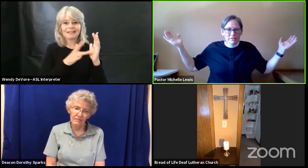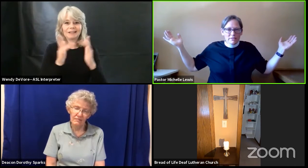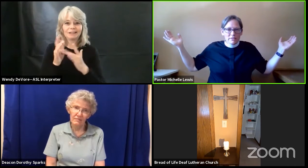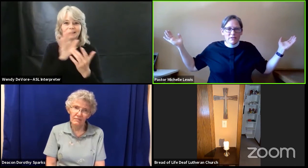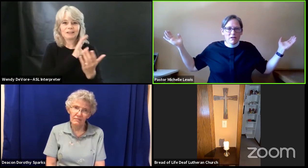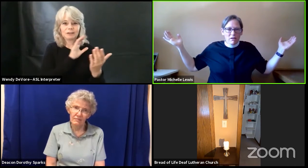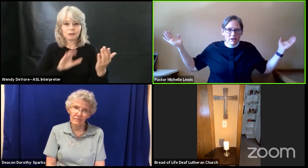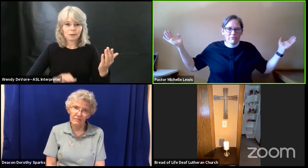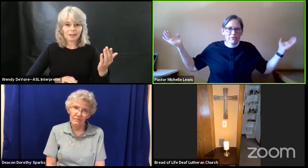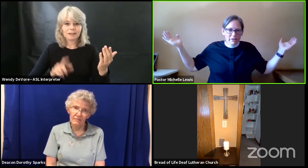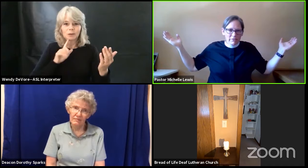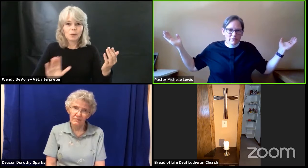are forgiven